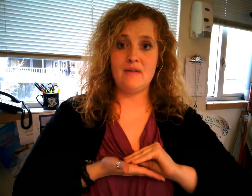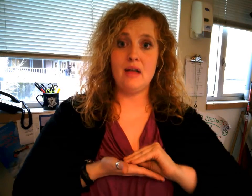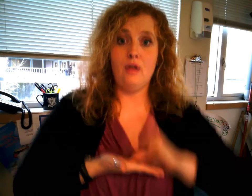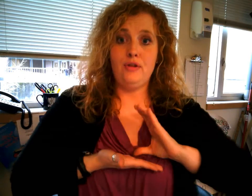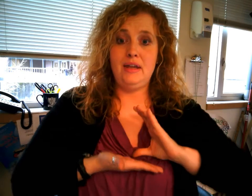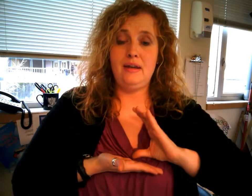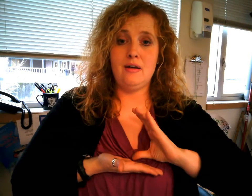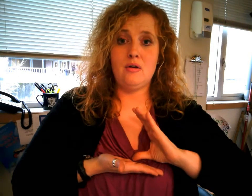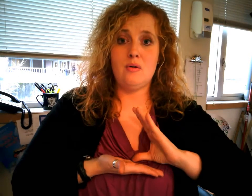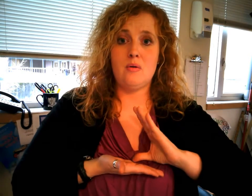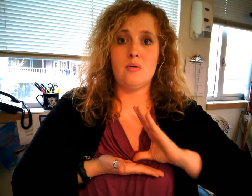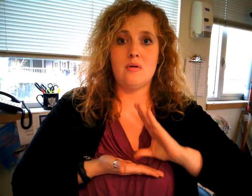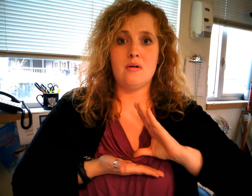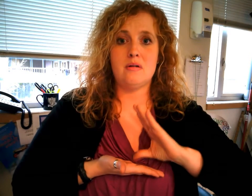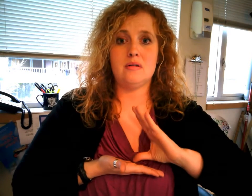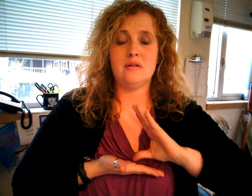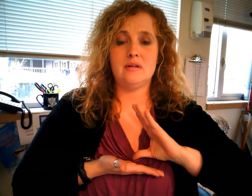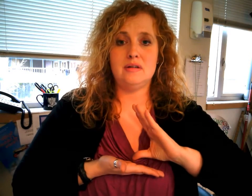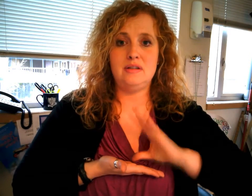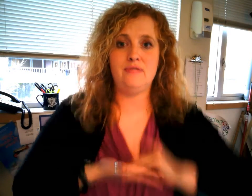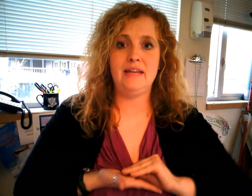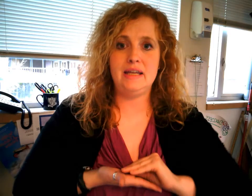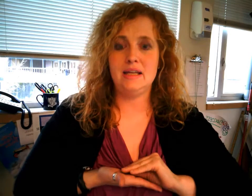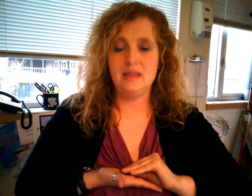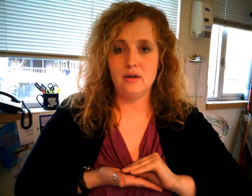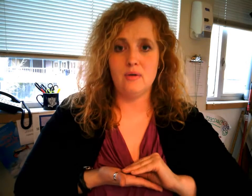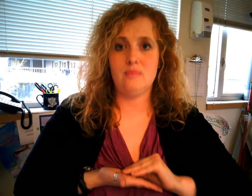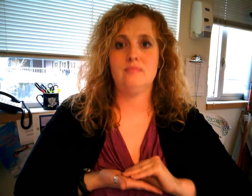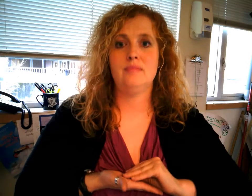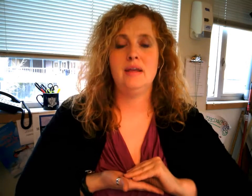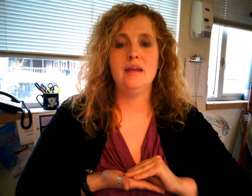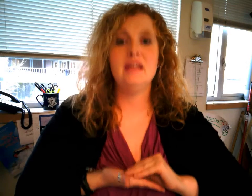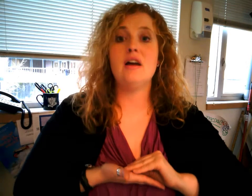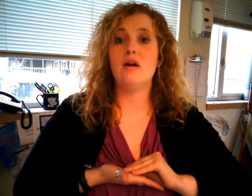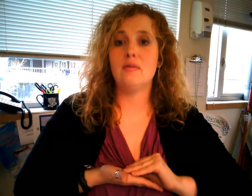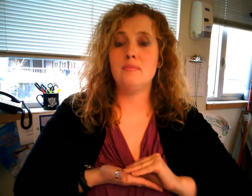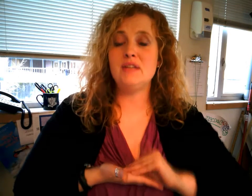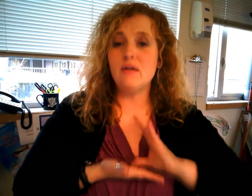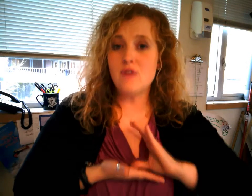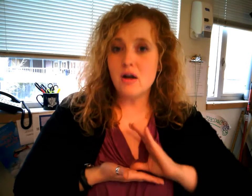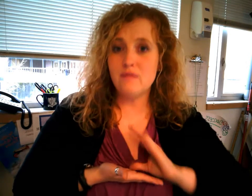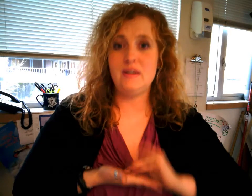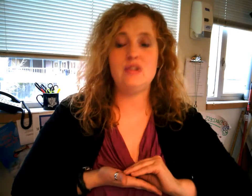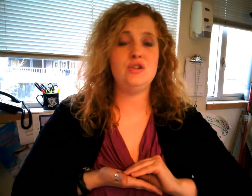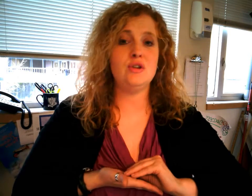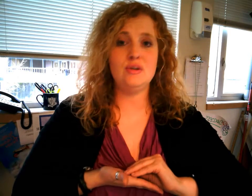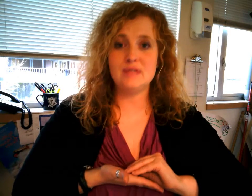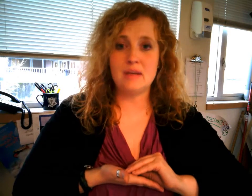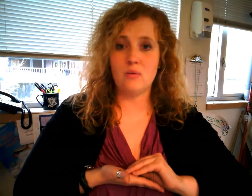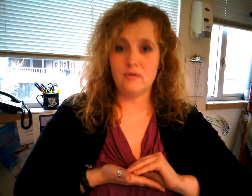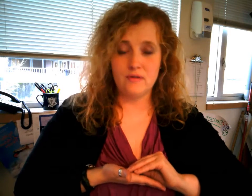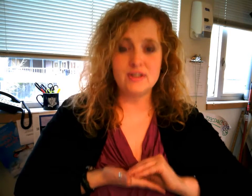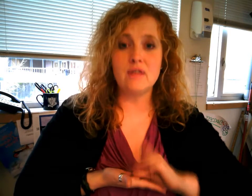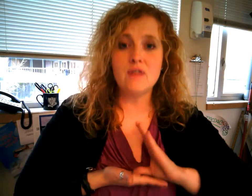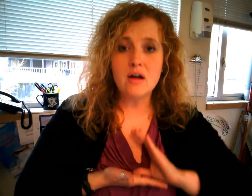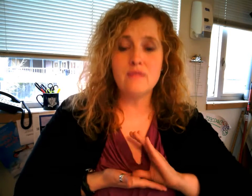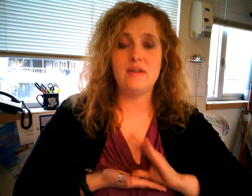healthy ego or deflated ego self-confidence you can use that word for self-confidence